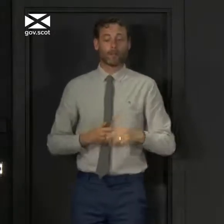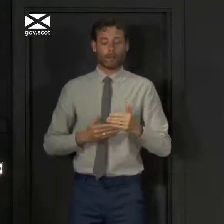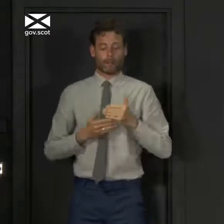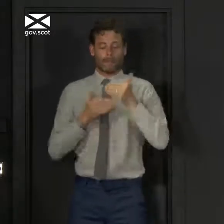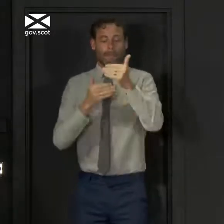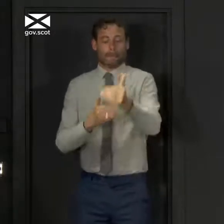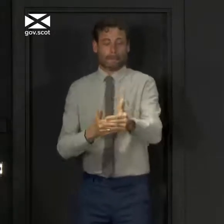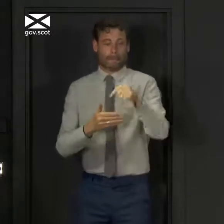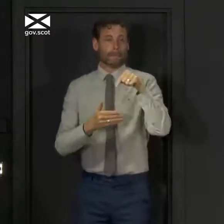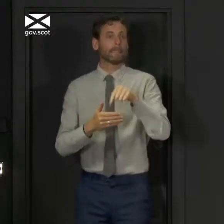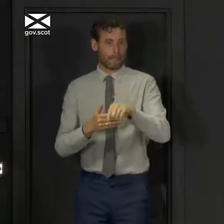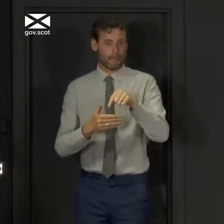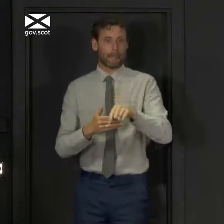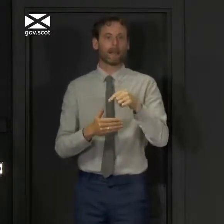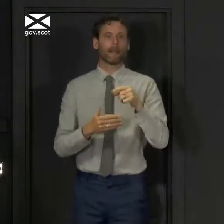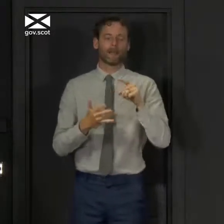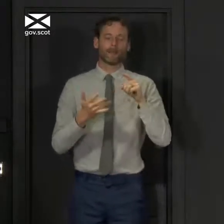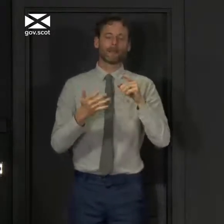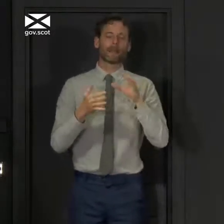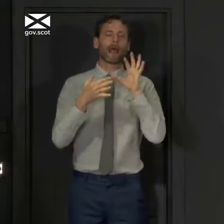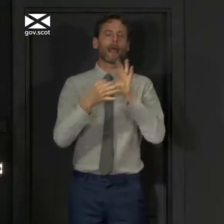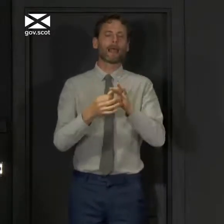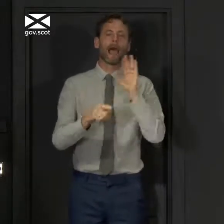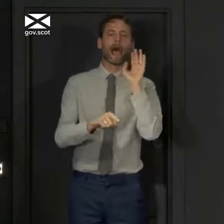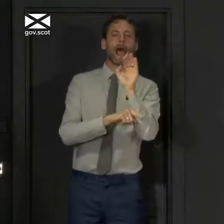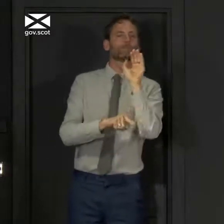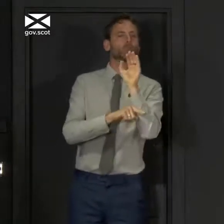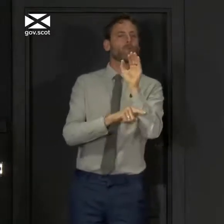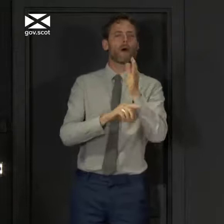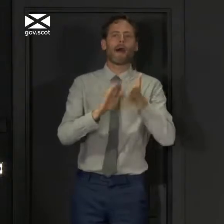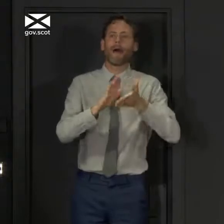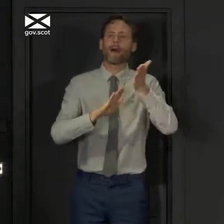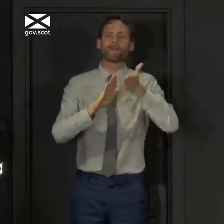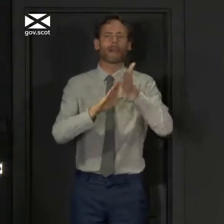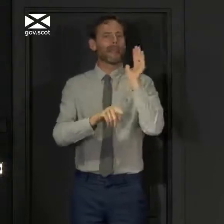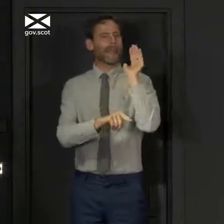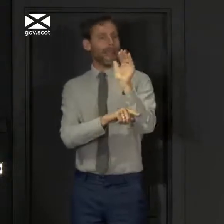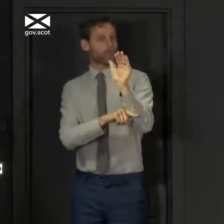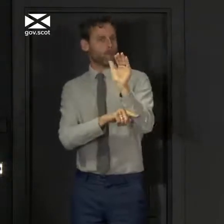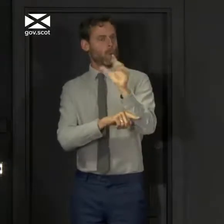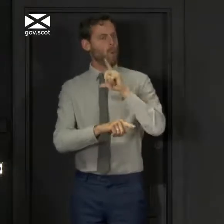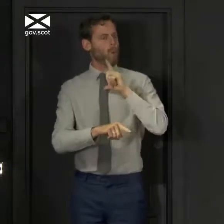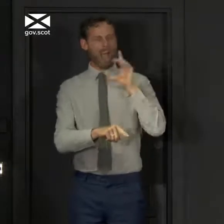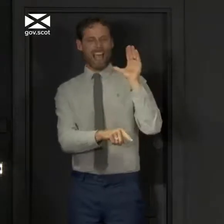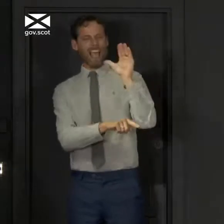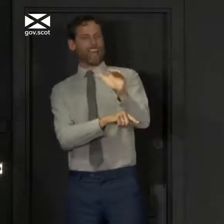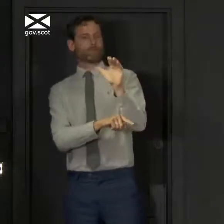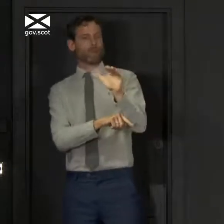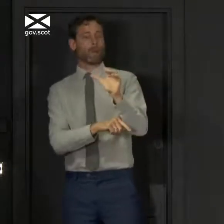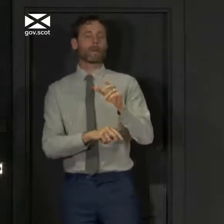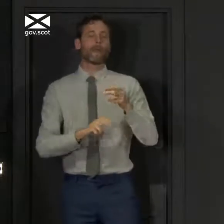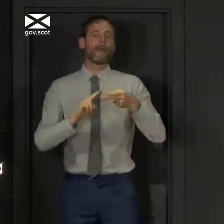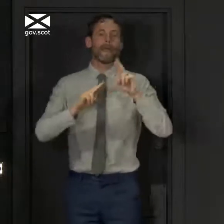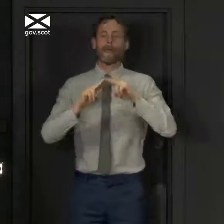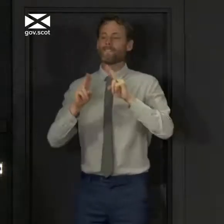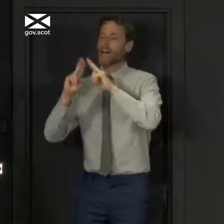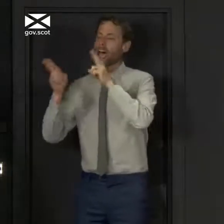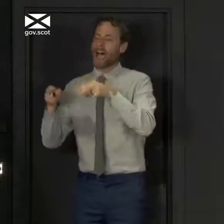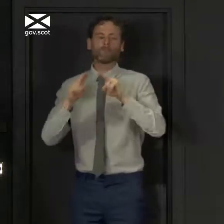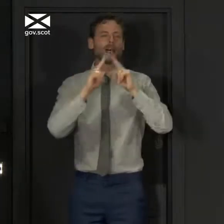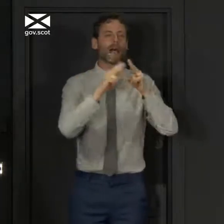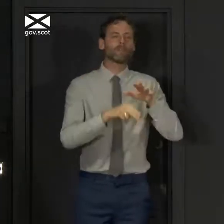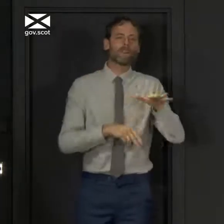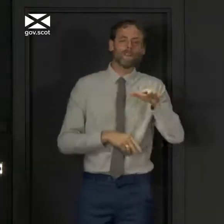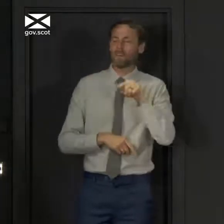changes is on outdoor activity. And the reason for that is this. As long as people from different households remain two metres apart,